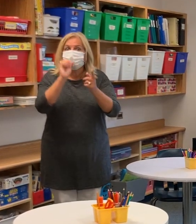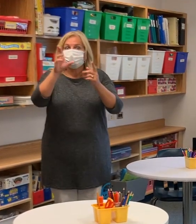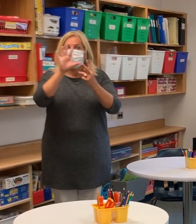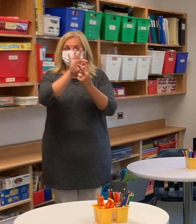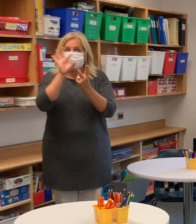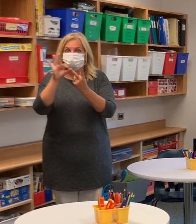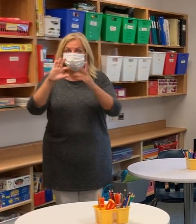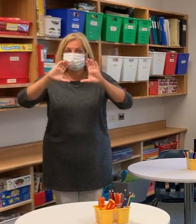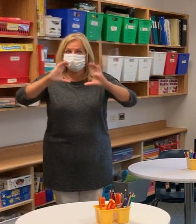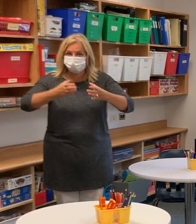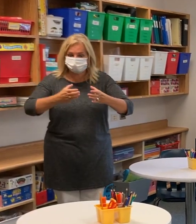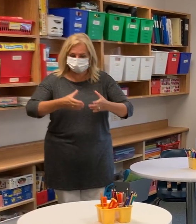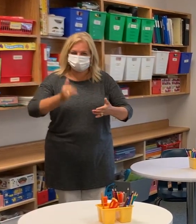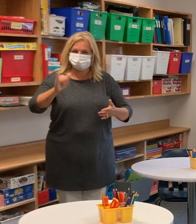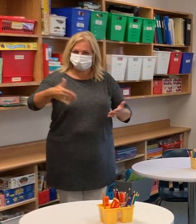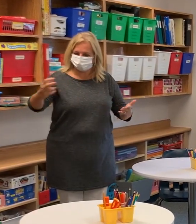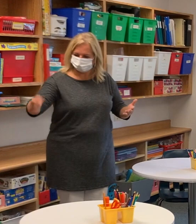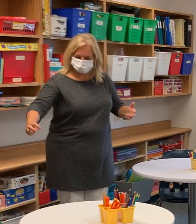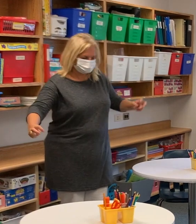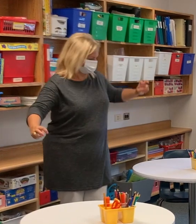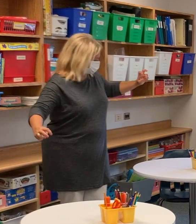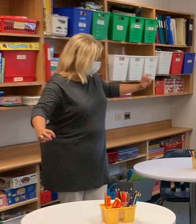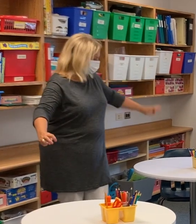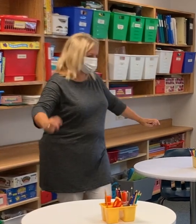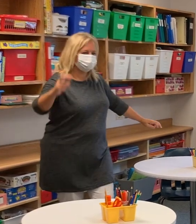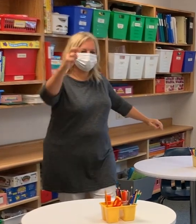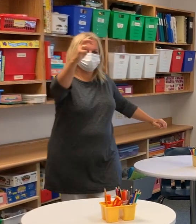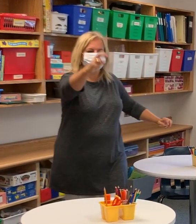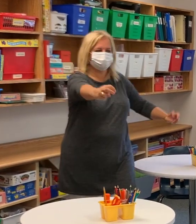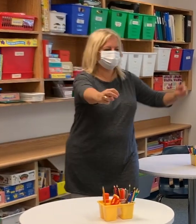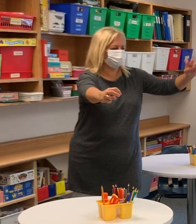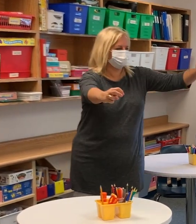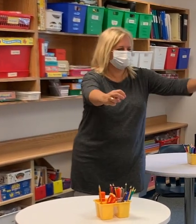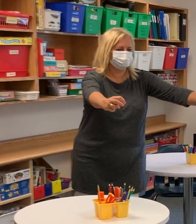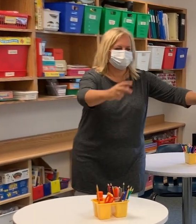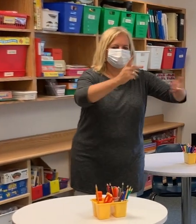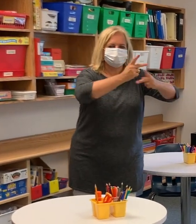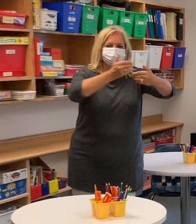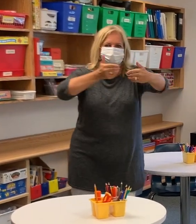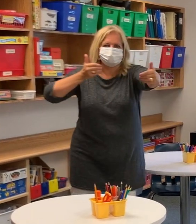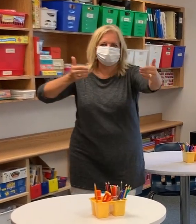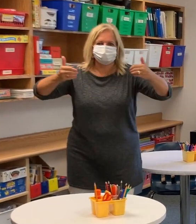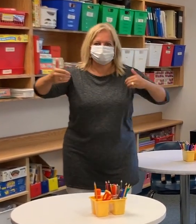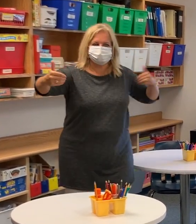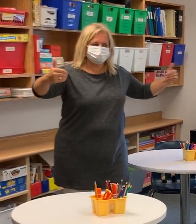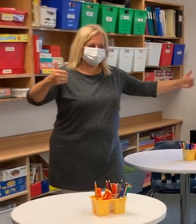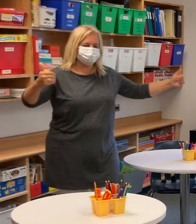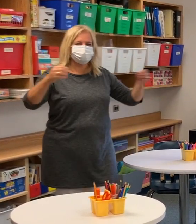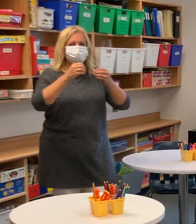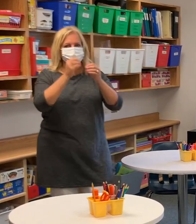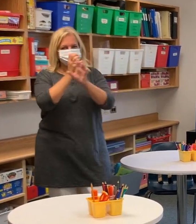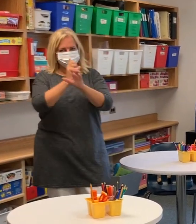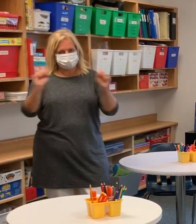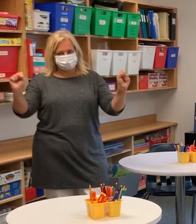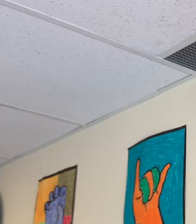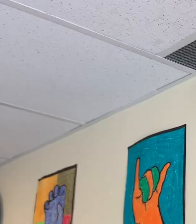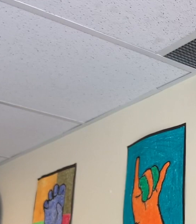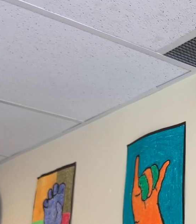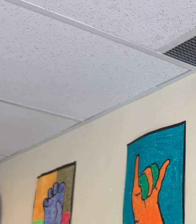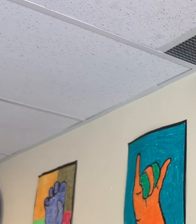For language one-on-one or options class, we have the tables and the chairs separated to keep social